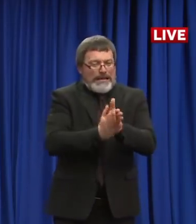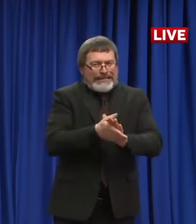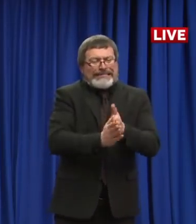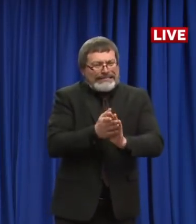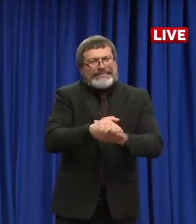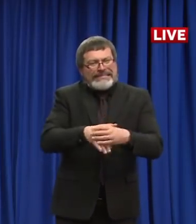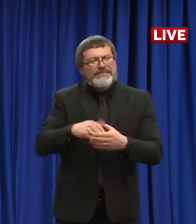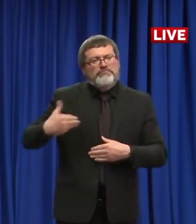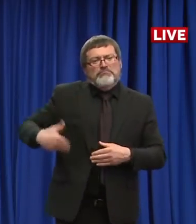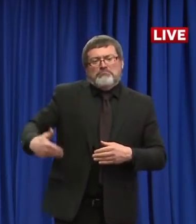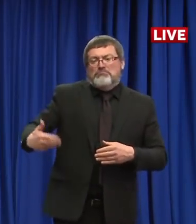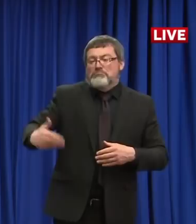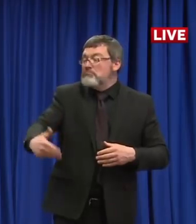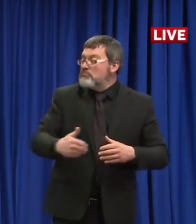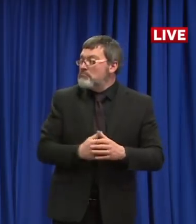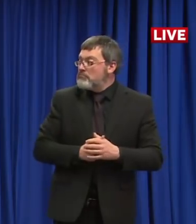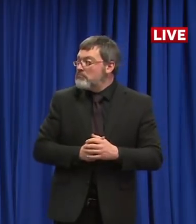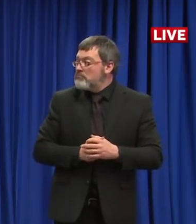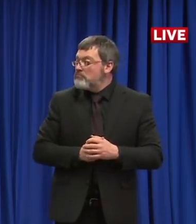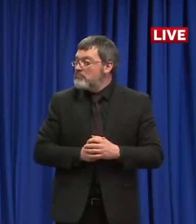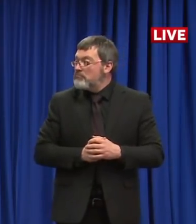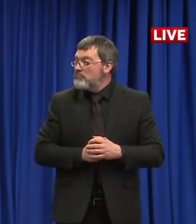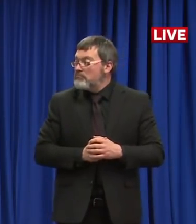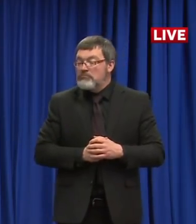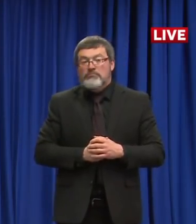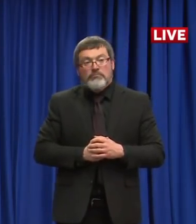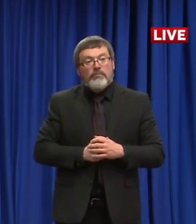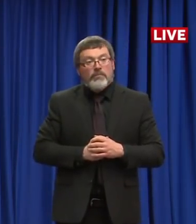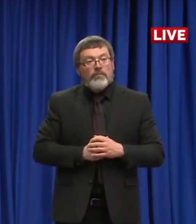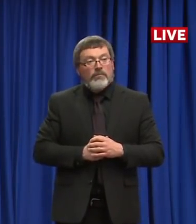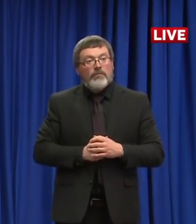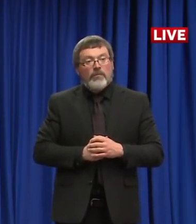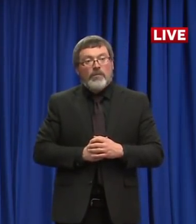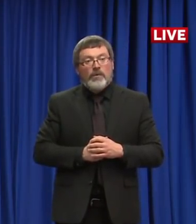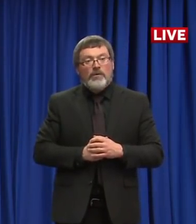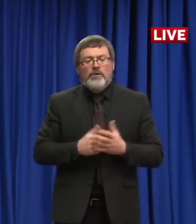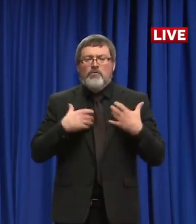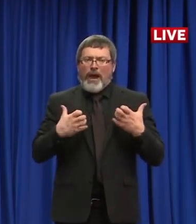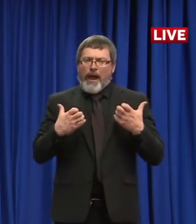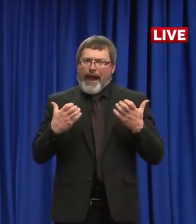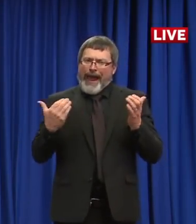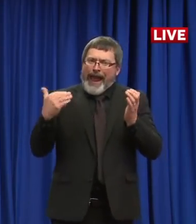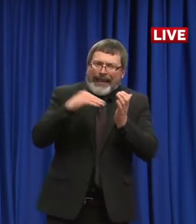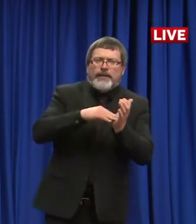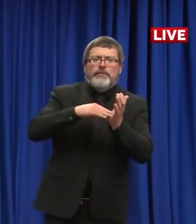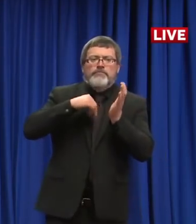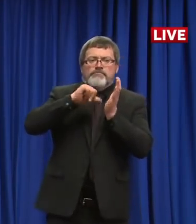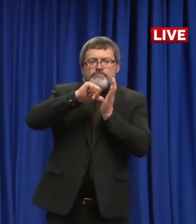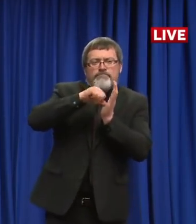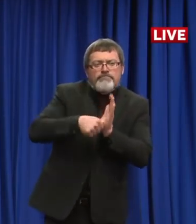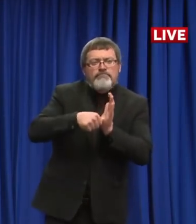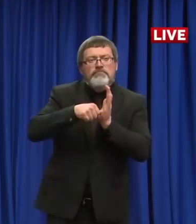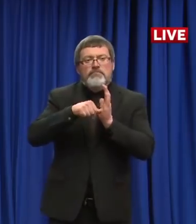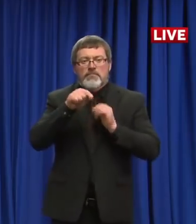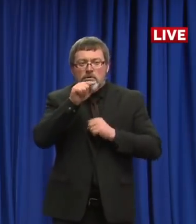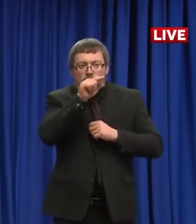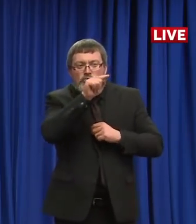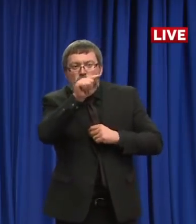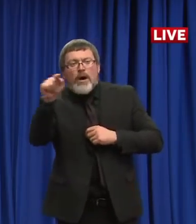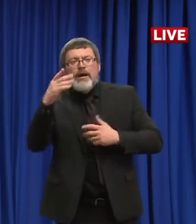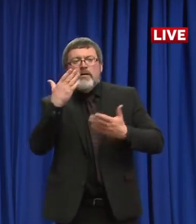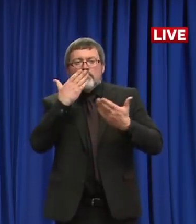the virus either to oneself or to other people. So let me say again, as I said last week, thank you to everybody who is